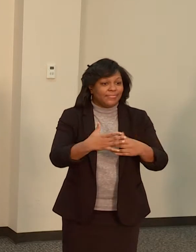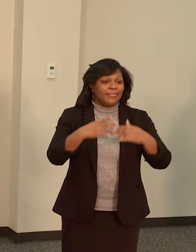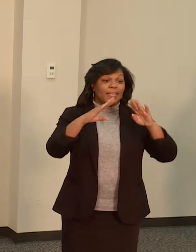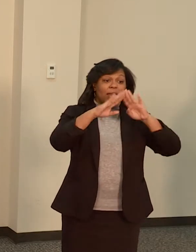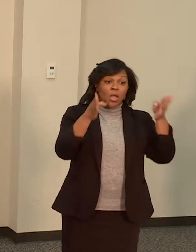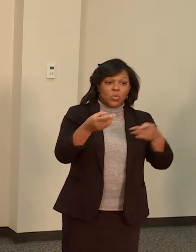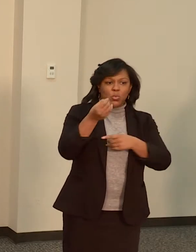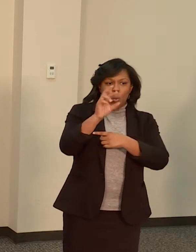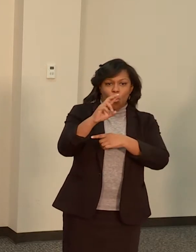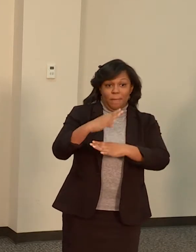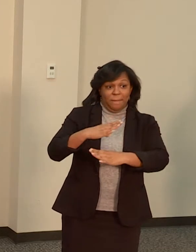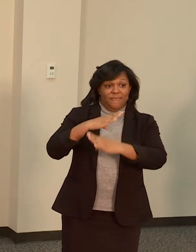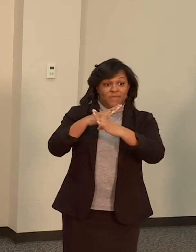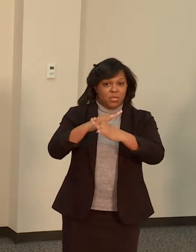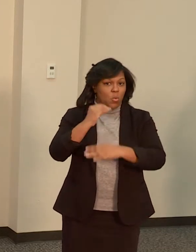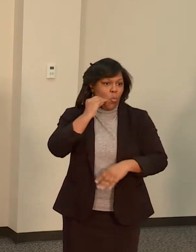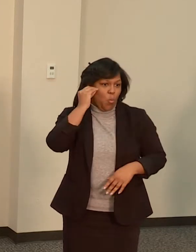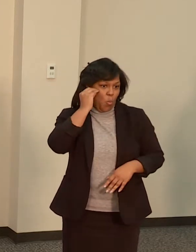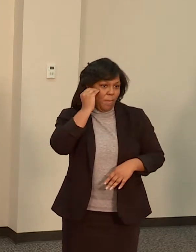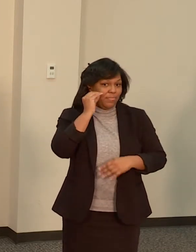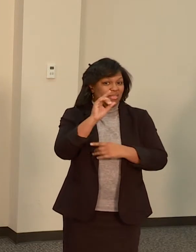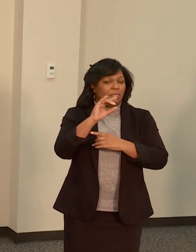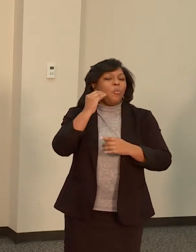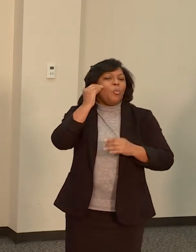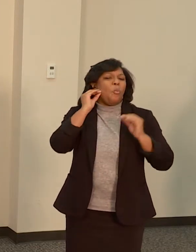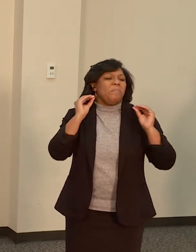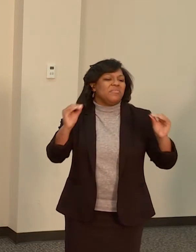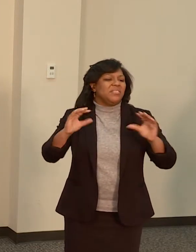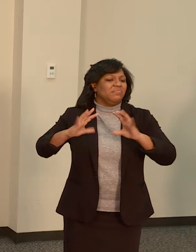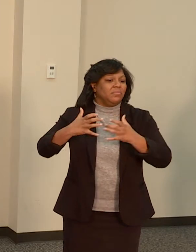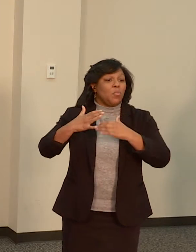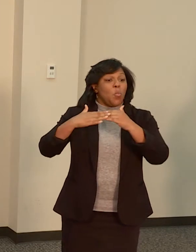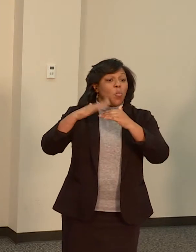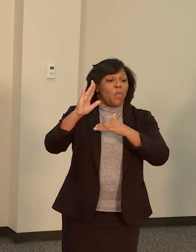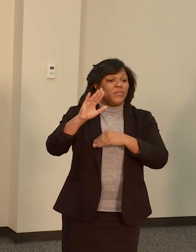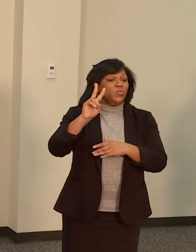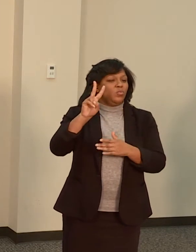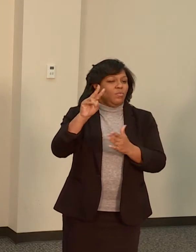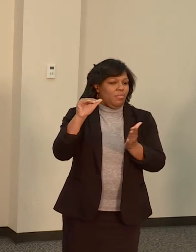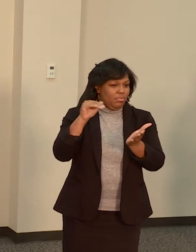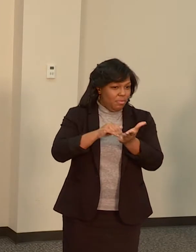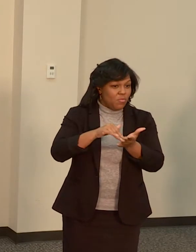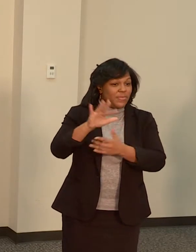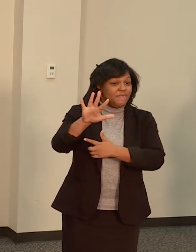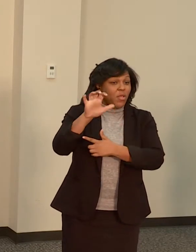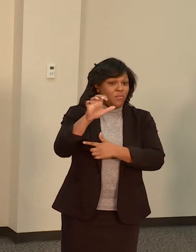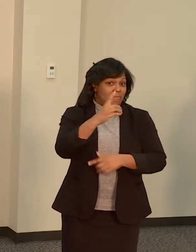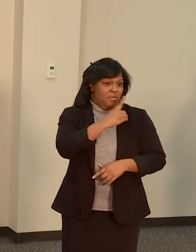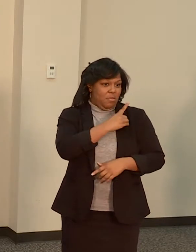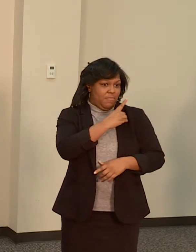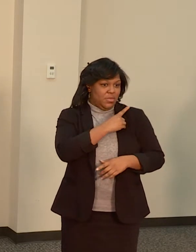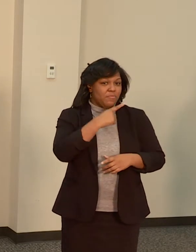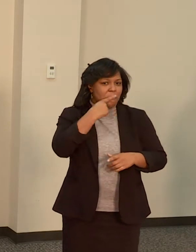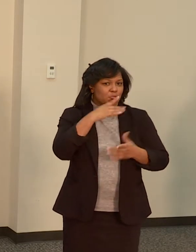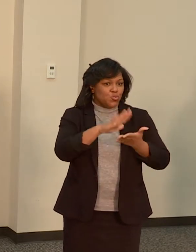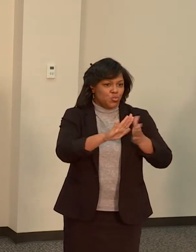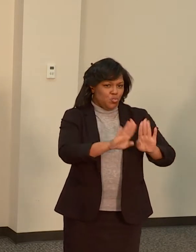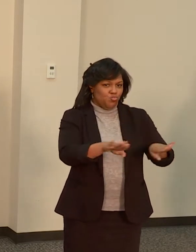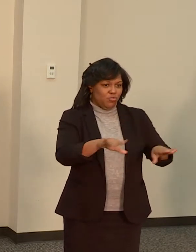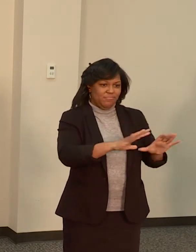homelessness for more than 2,500 Minneapolis public school children and